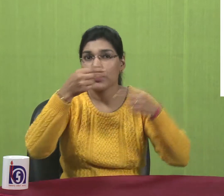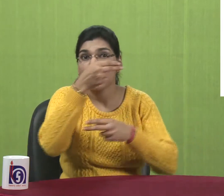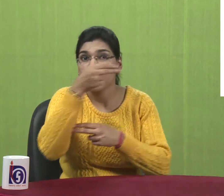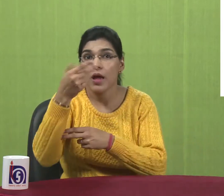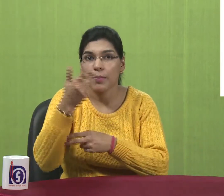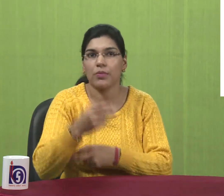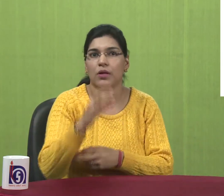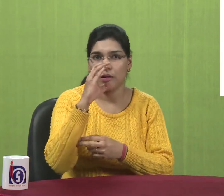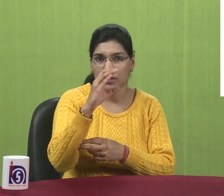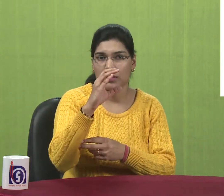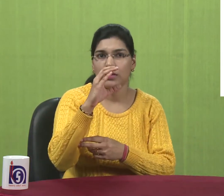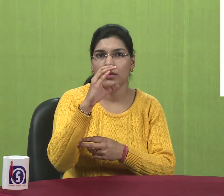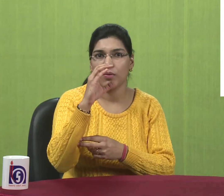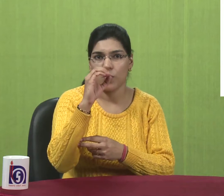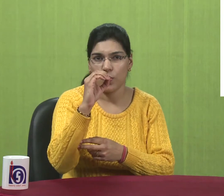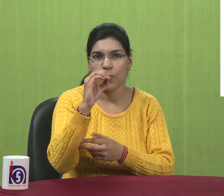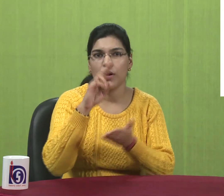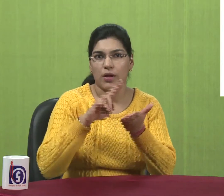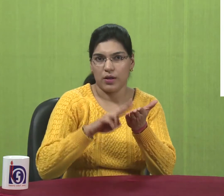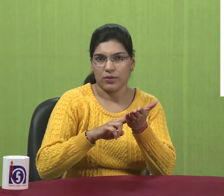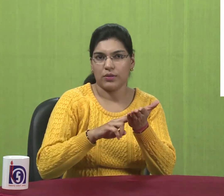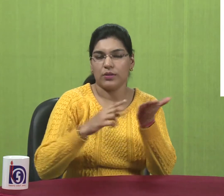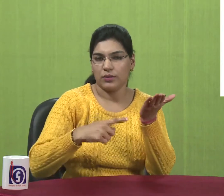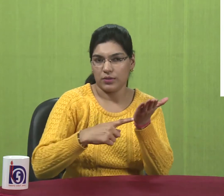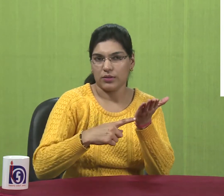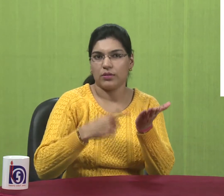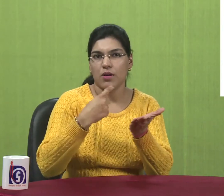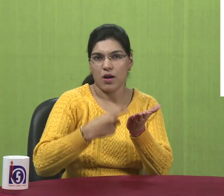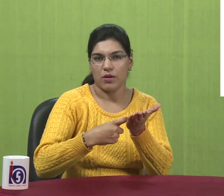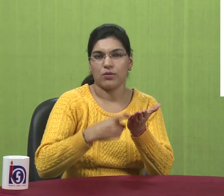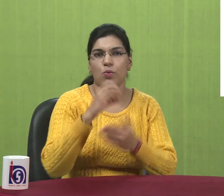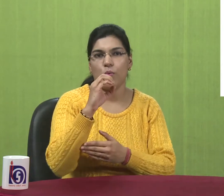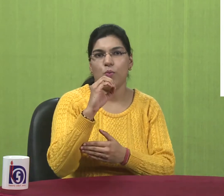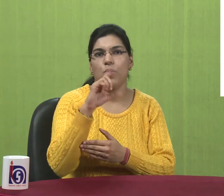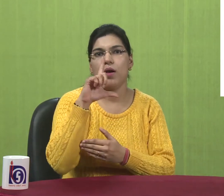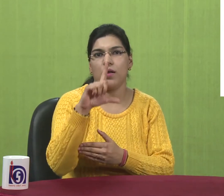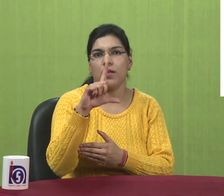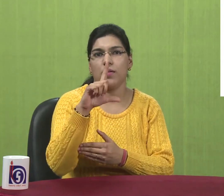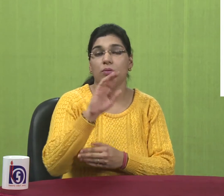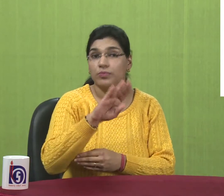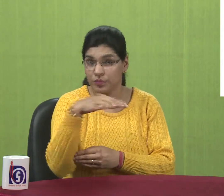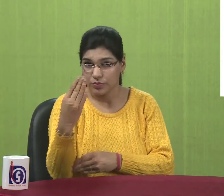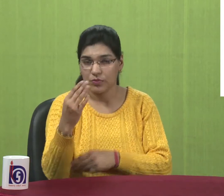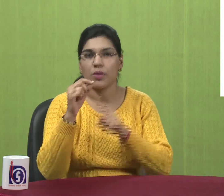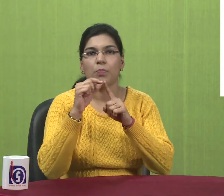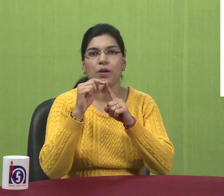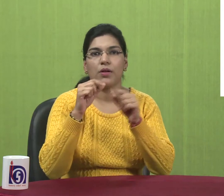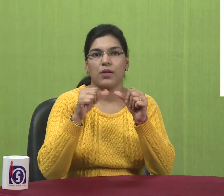tool do the following. have to go to the start program. Click on start and you see